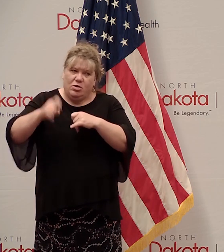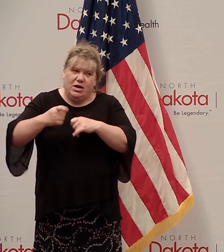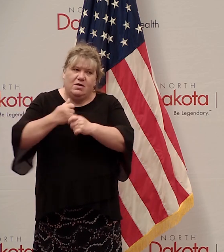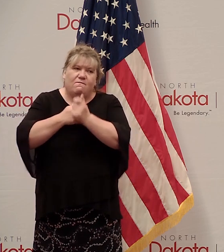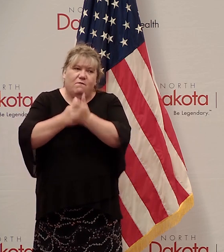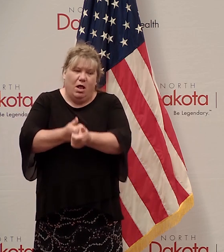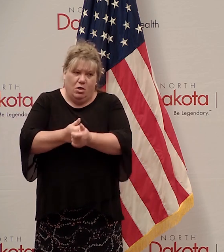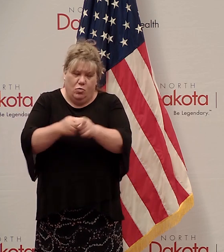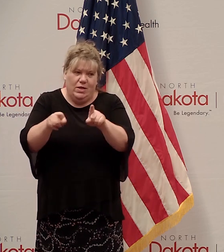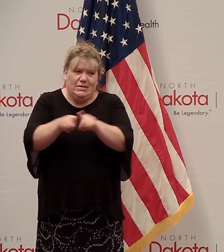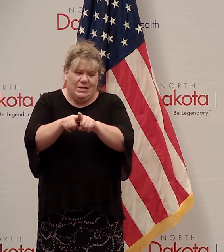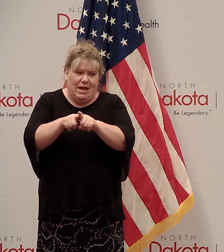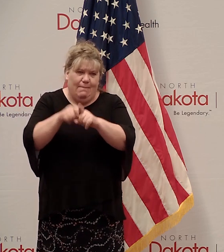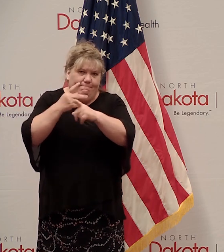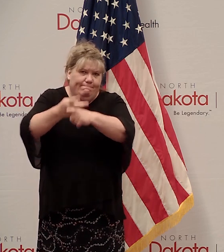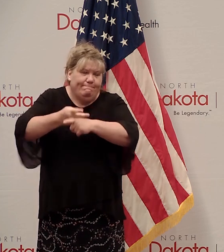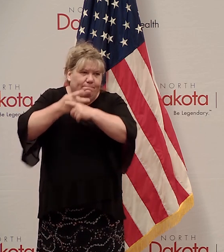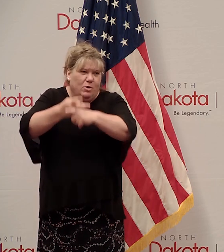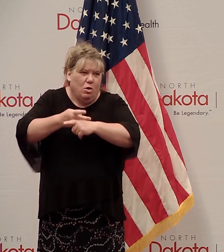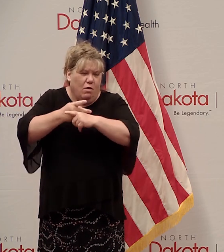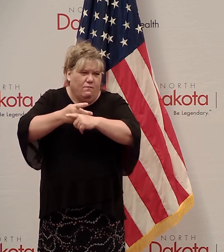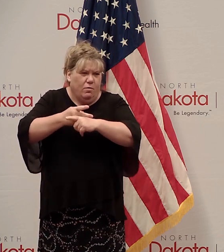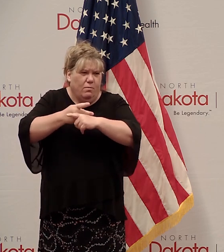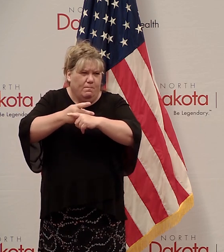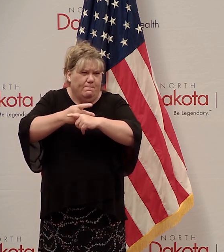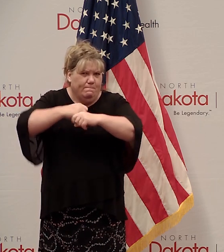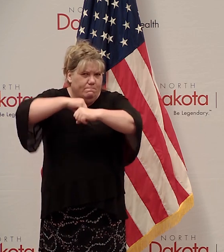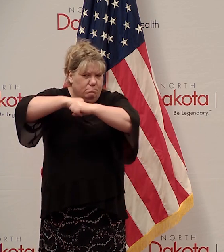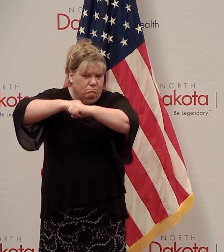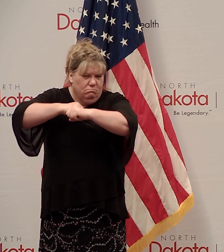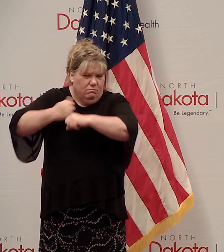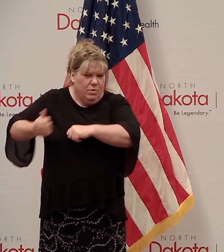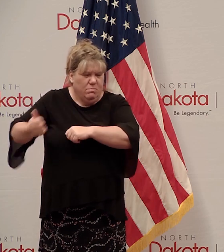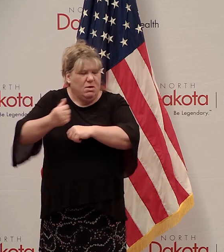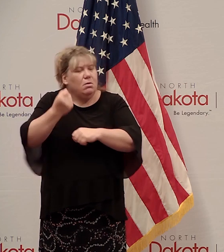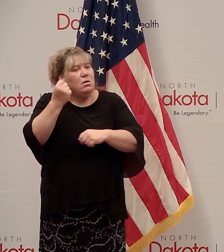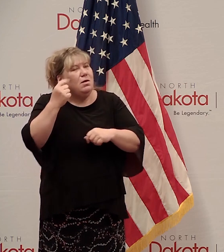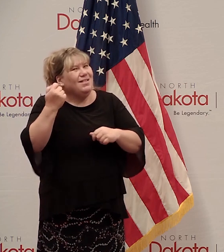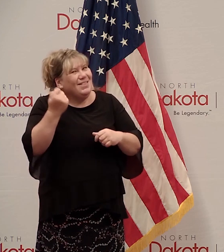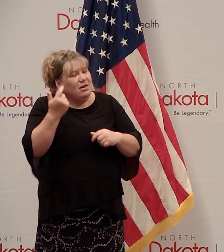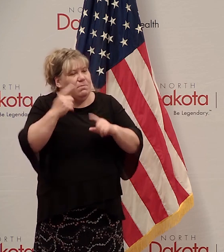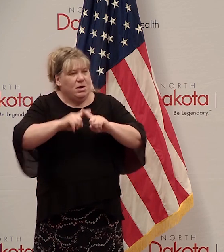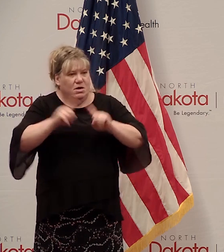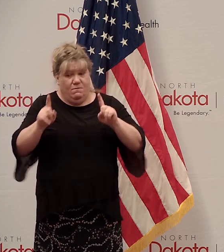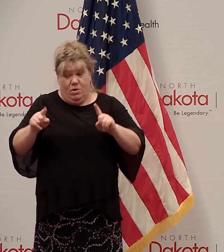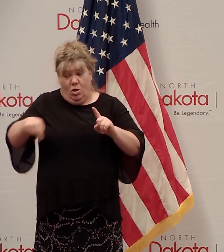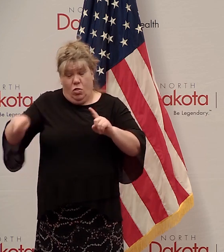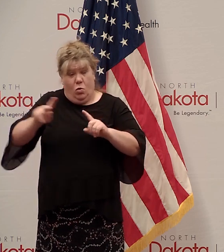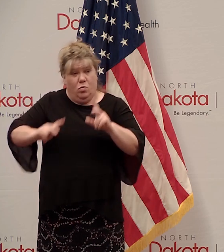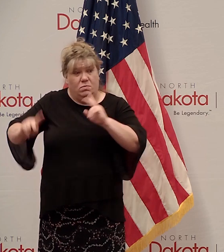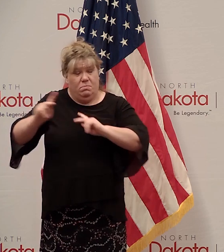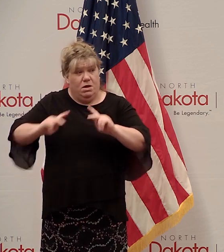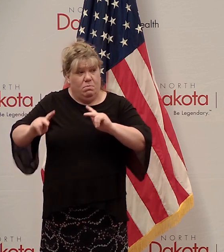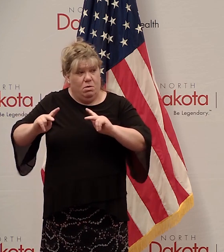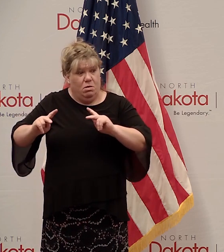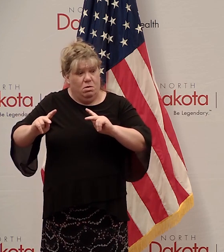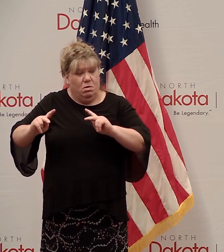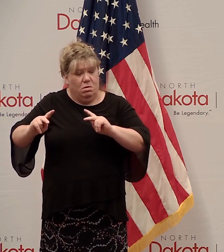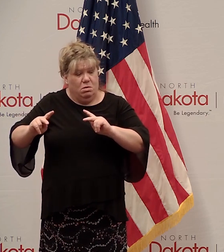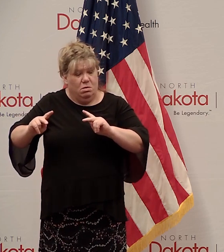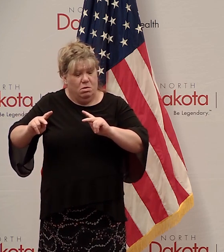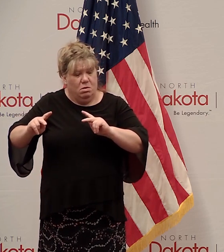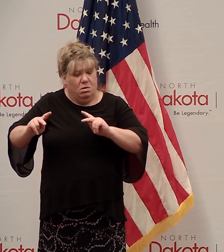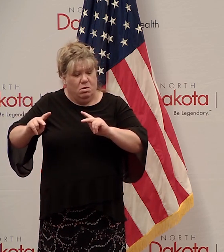that we've had. We, there is a little bit of a difference there because those individuals are sitting in a